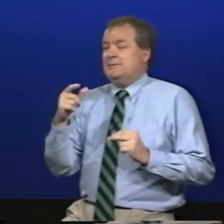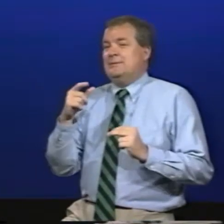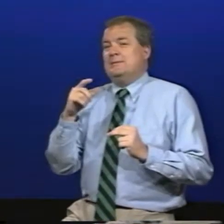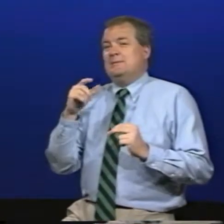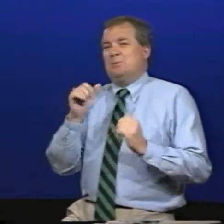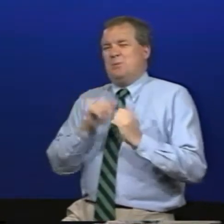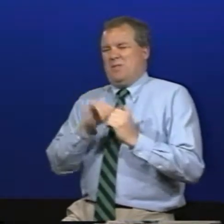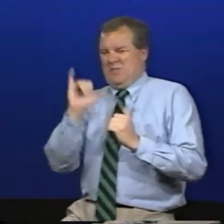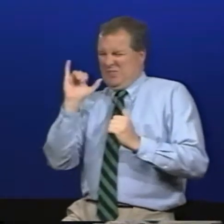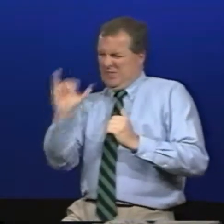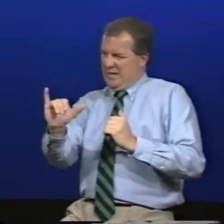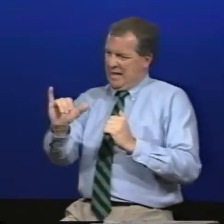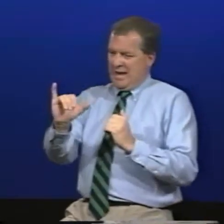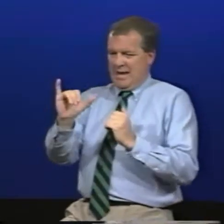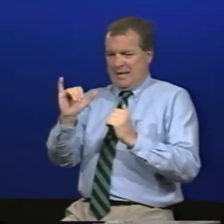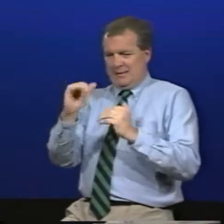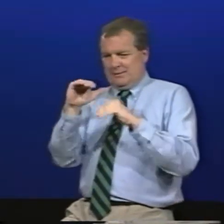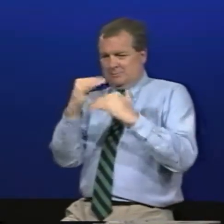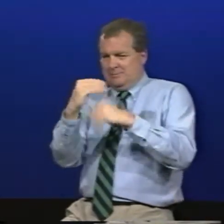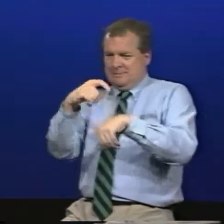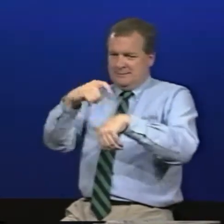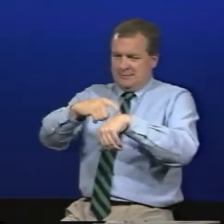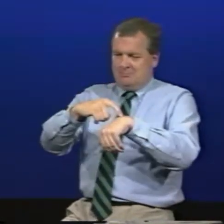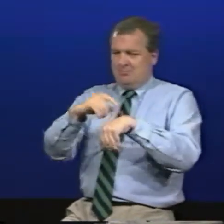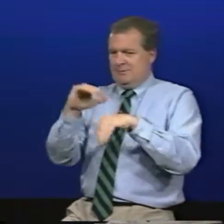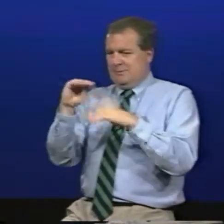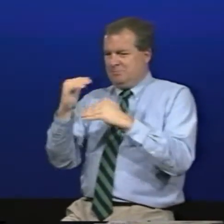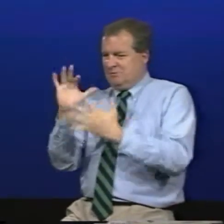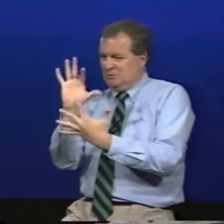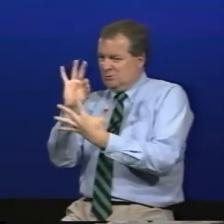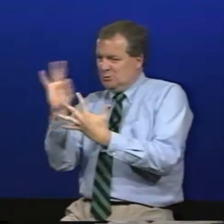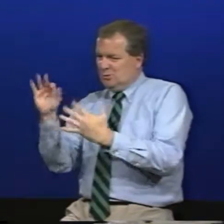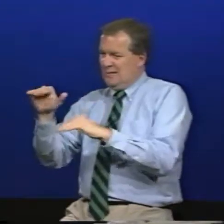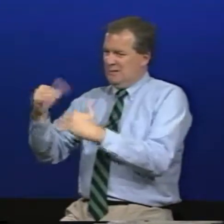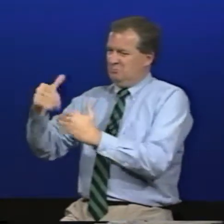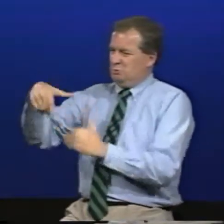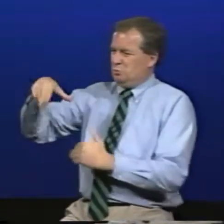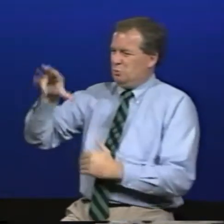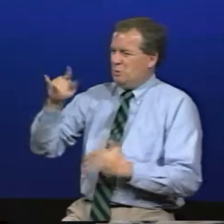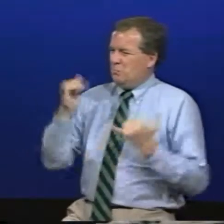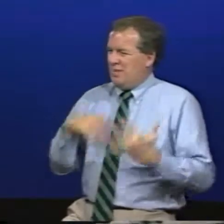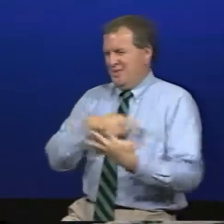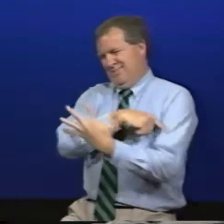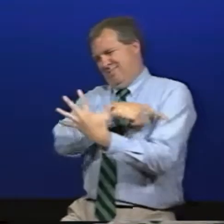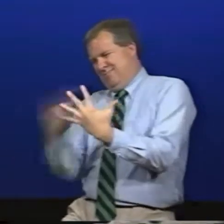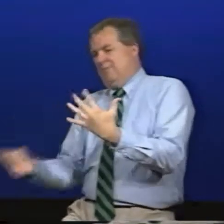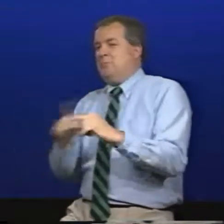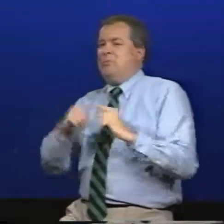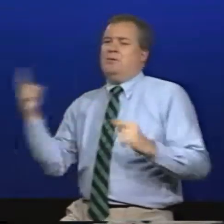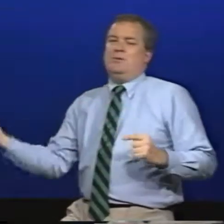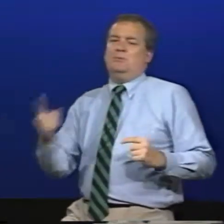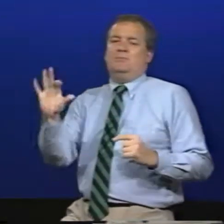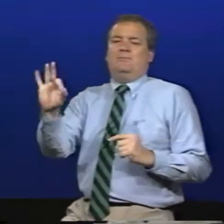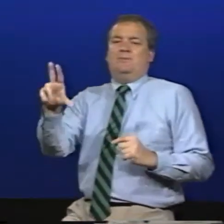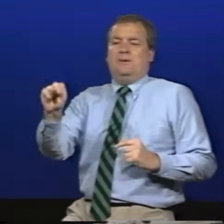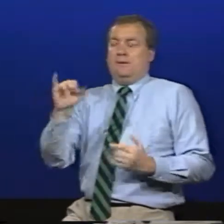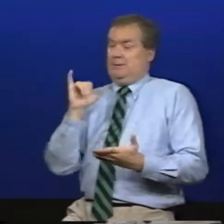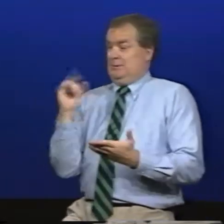so I have to admit though that coaching is always fun regardless of the limited time and selection and quality of players